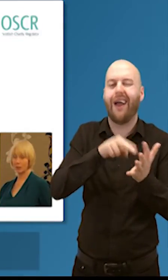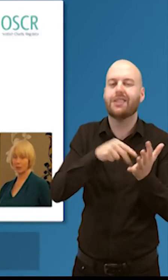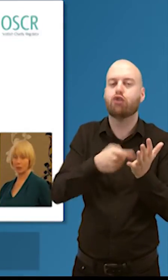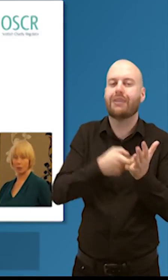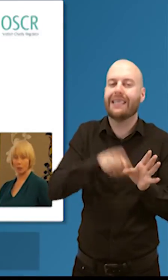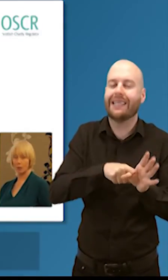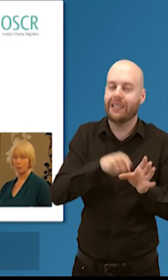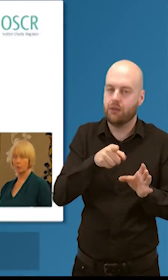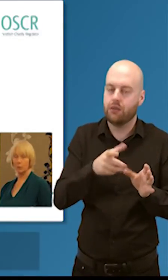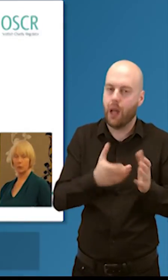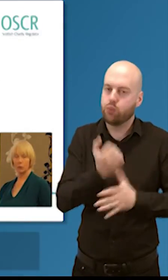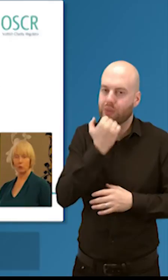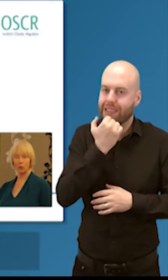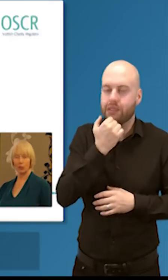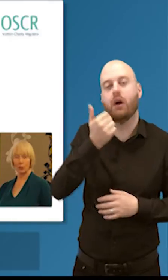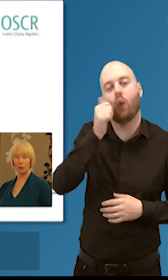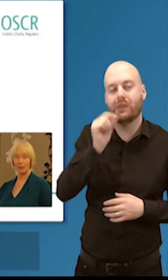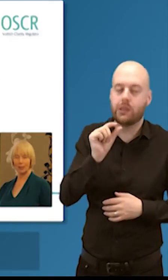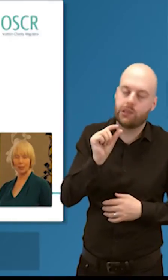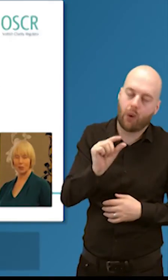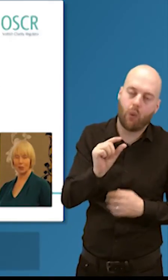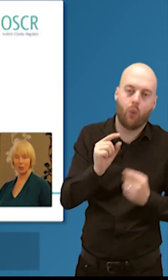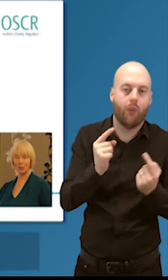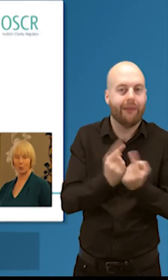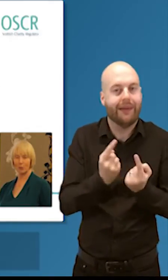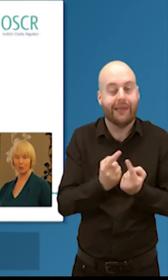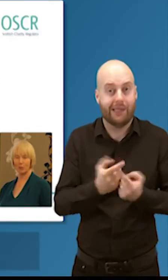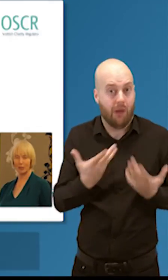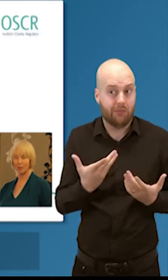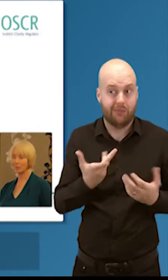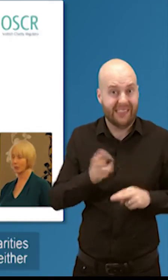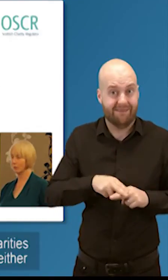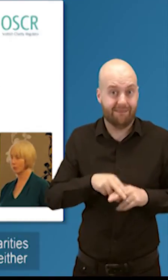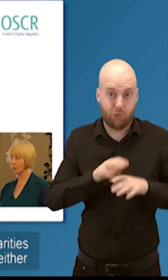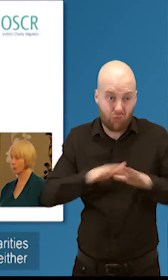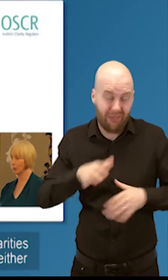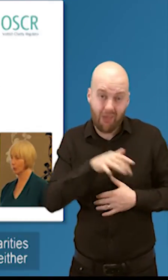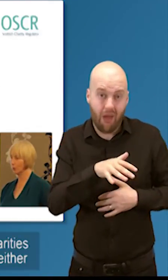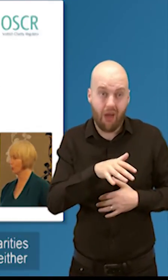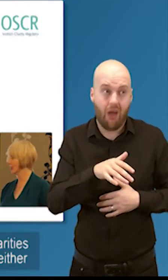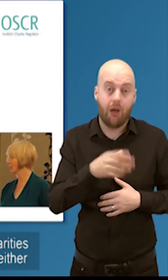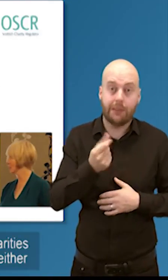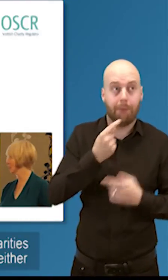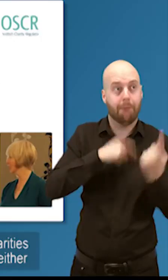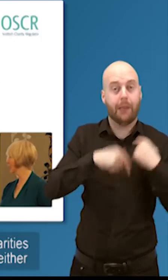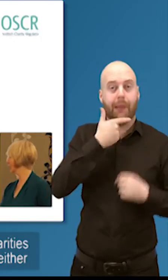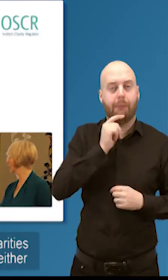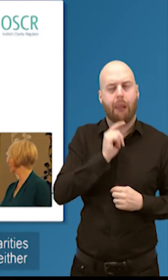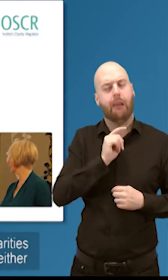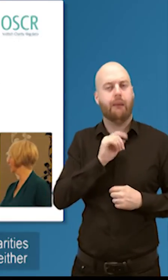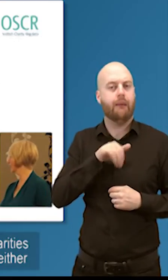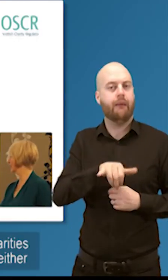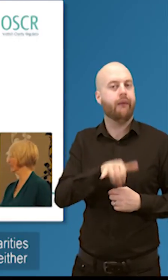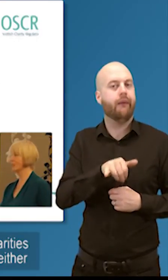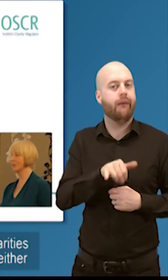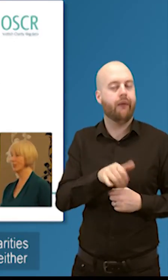you make a difference um maybe we're not as shy about organizations as we are about ourselves i see some great information coming out about charities so i think